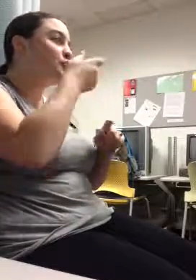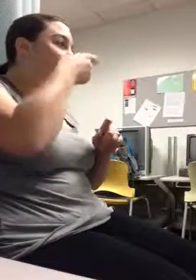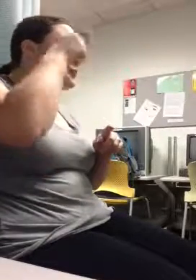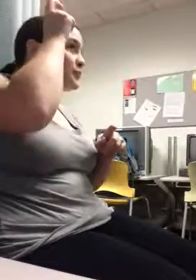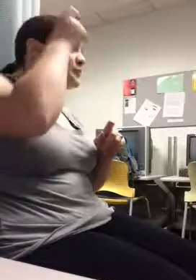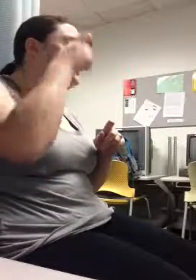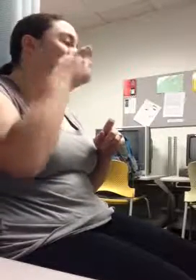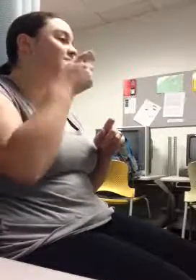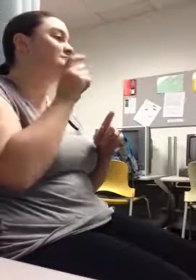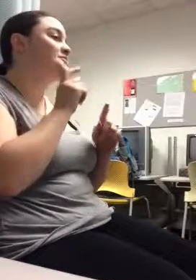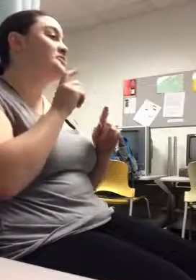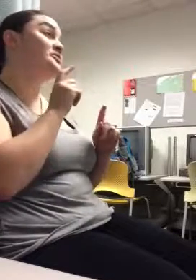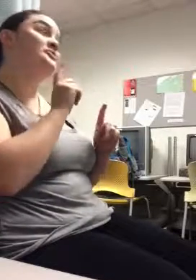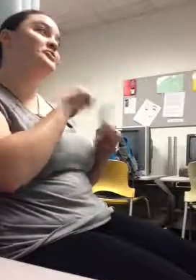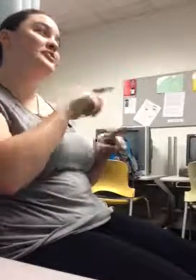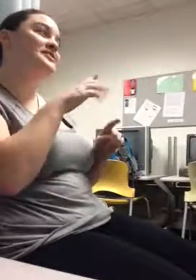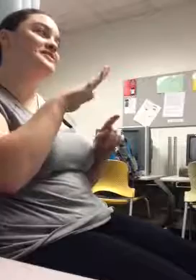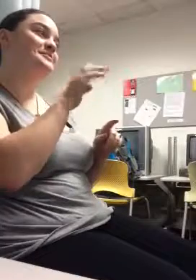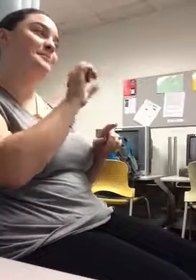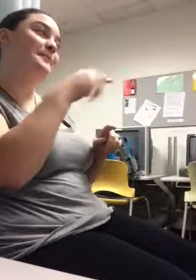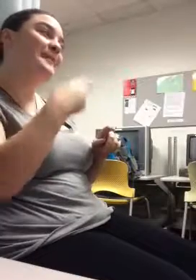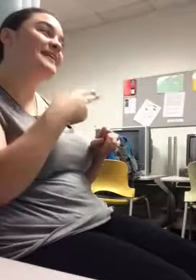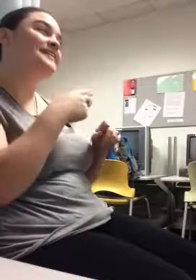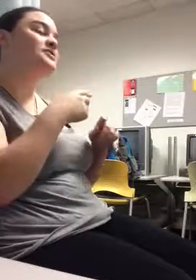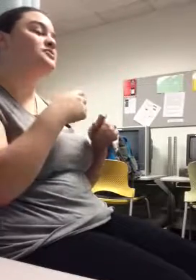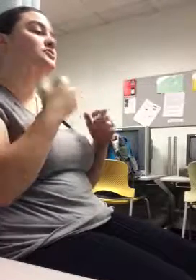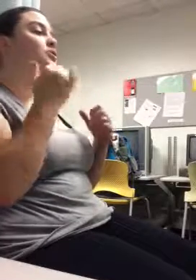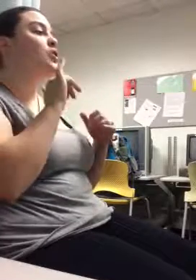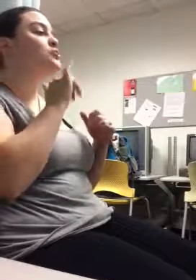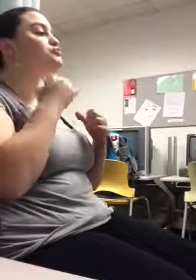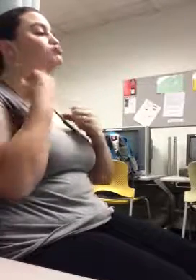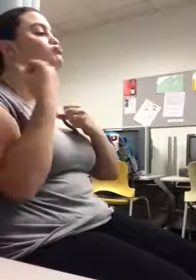We drove around the island and took in some of the sights.